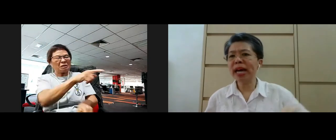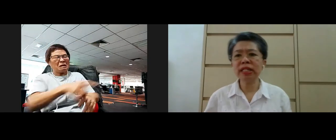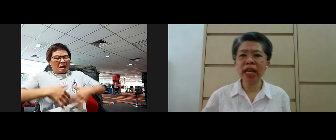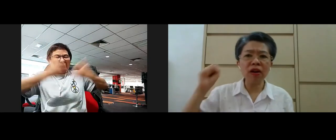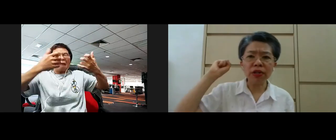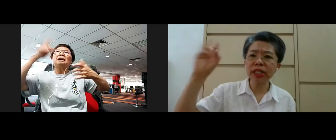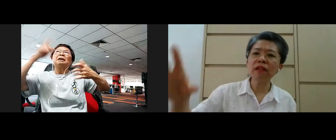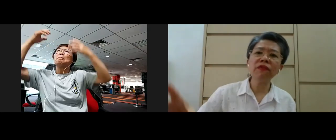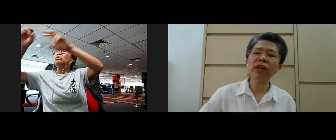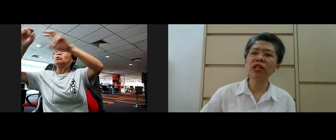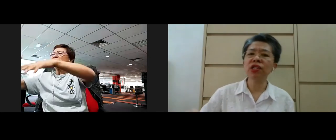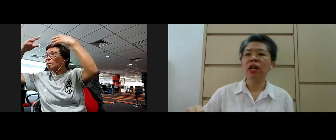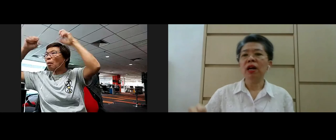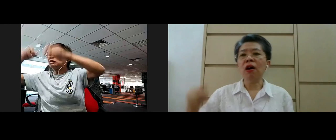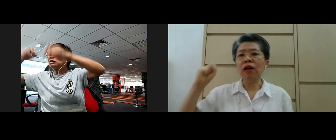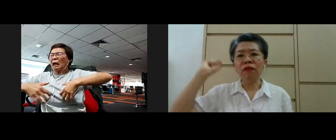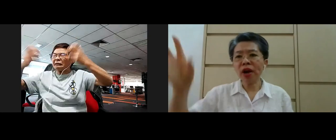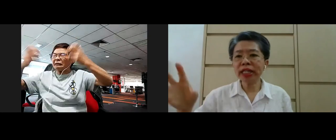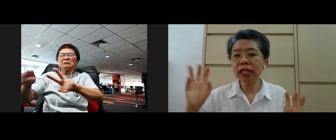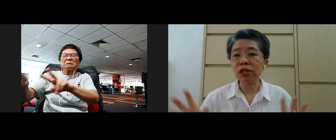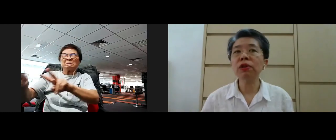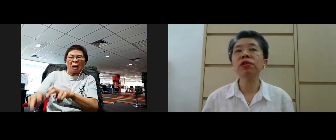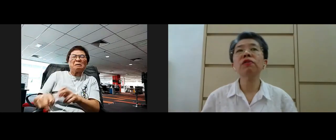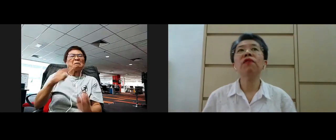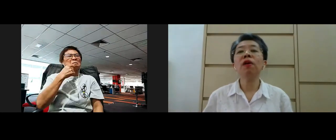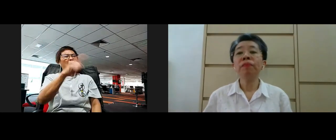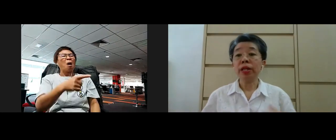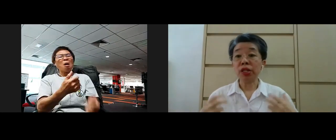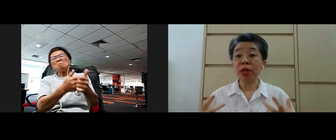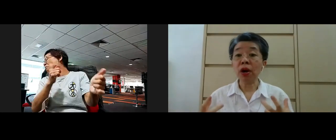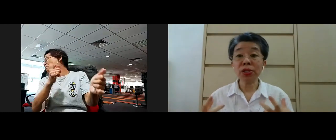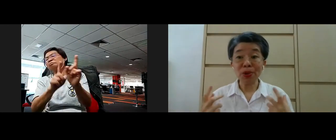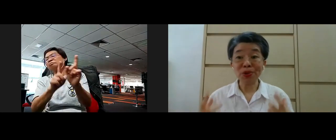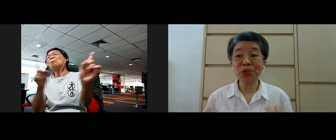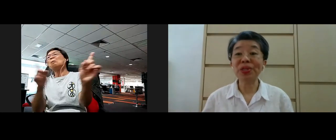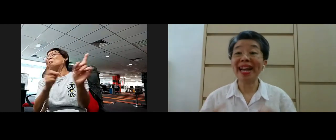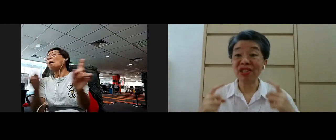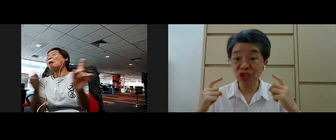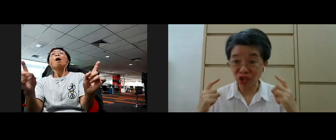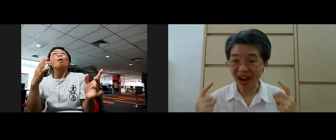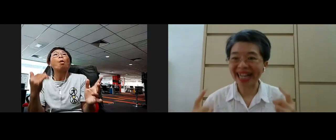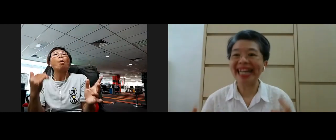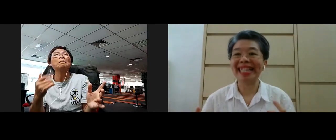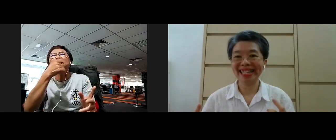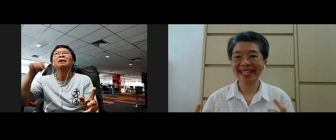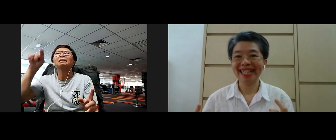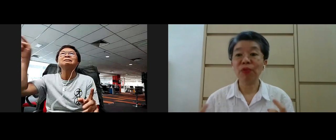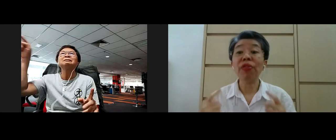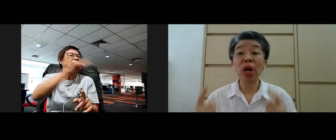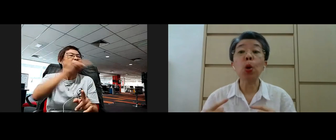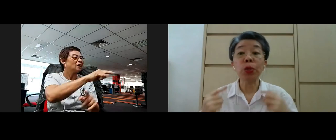demanding or selfish or avoidance and so and so and so is because also they are struggling